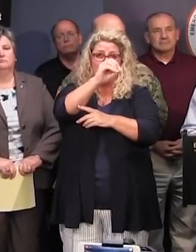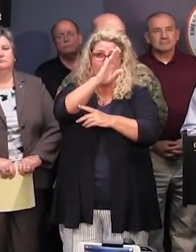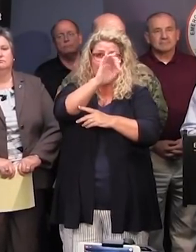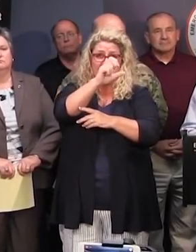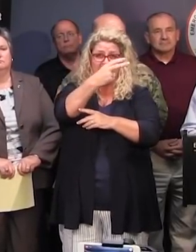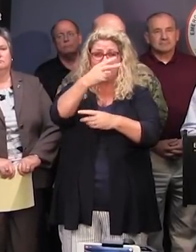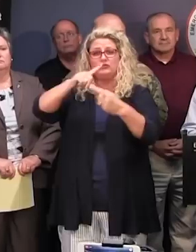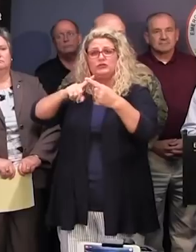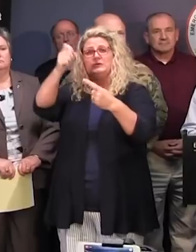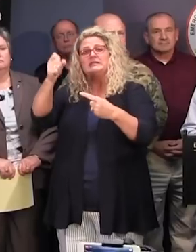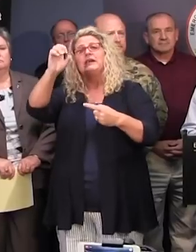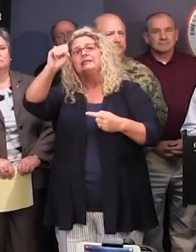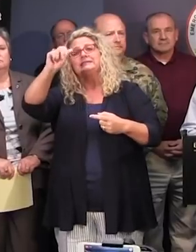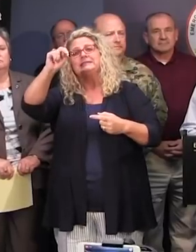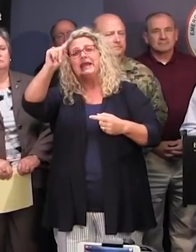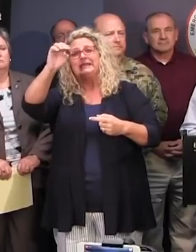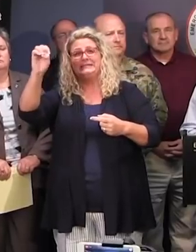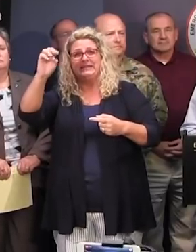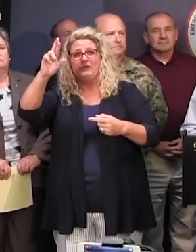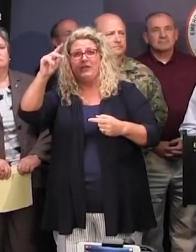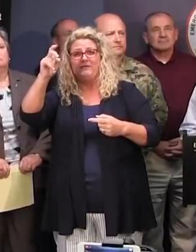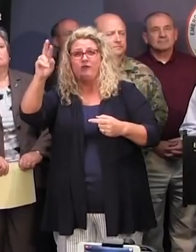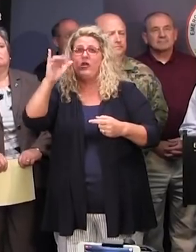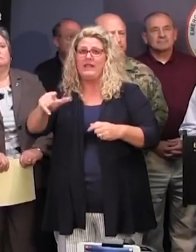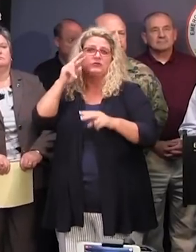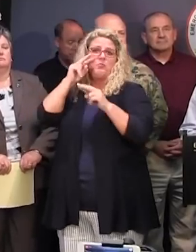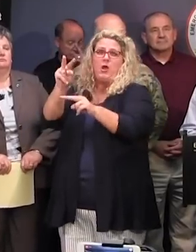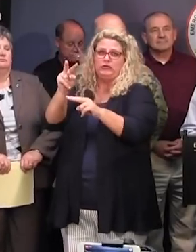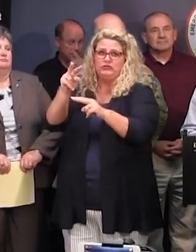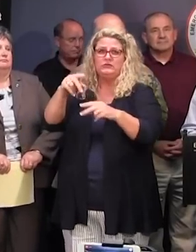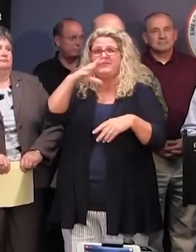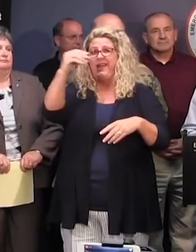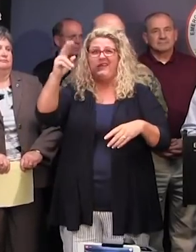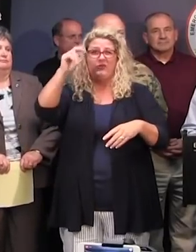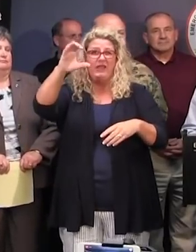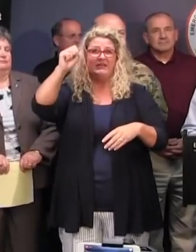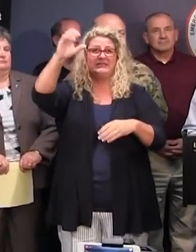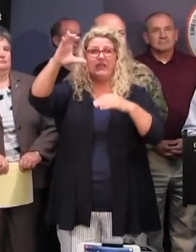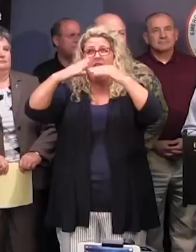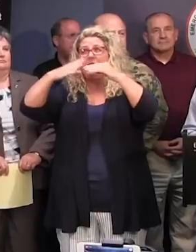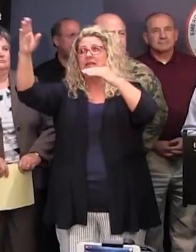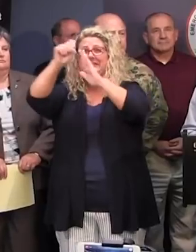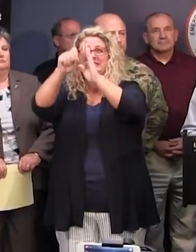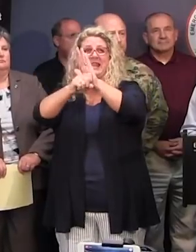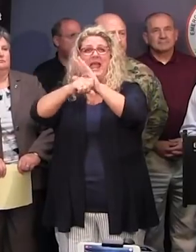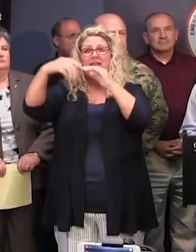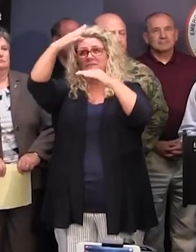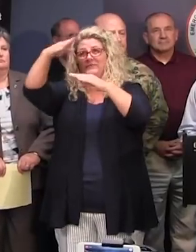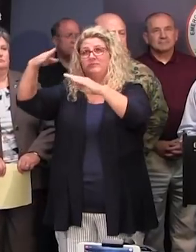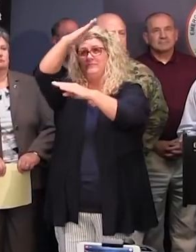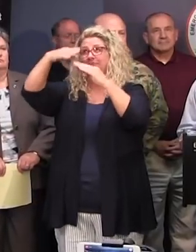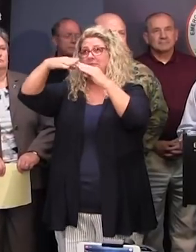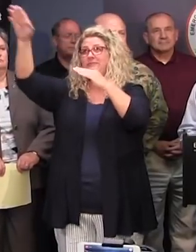River, and the watches were upgraded to warnings farther north beyond the North Carolina-South Carolina state line earlier this morning.